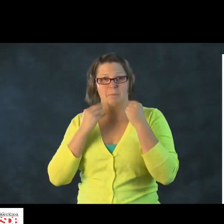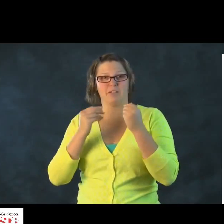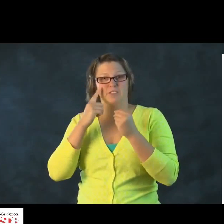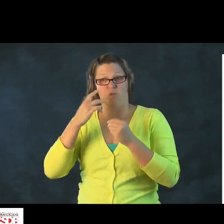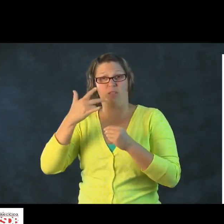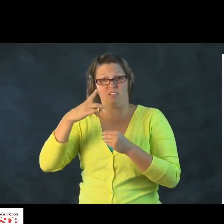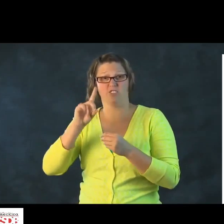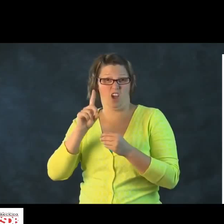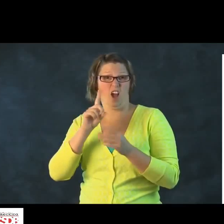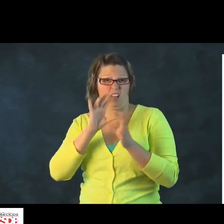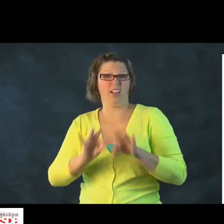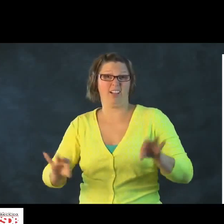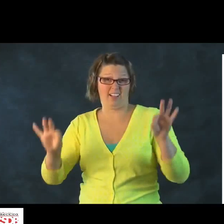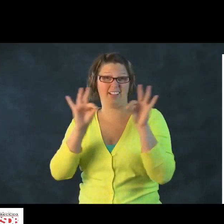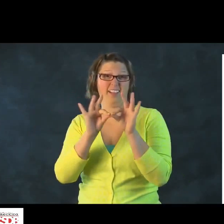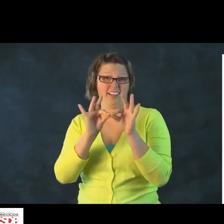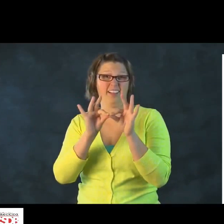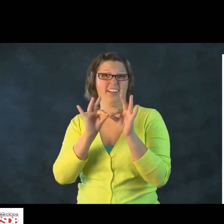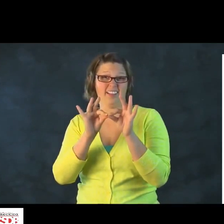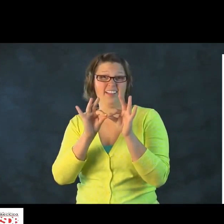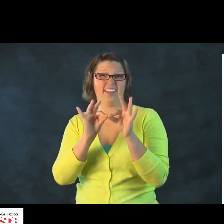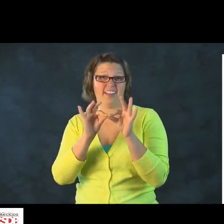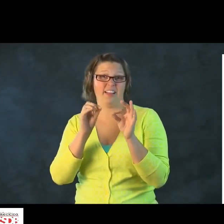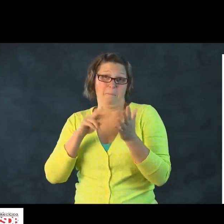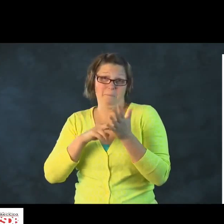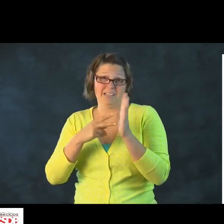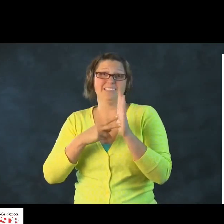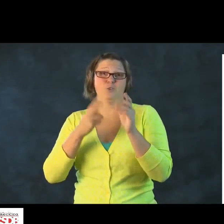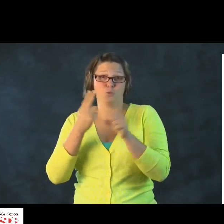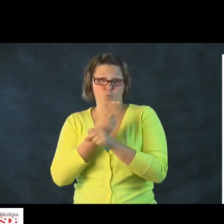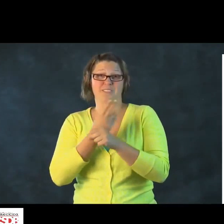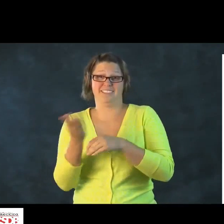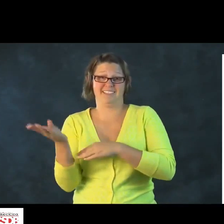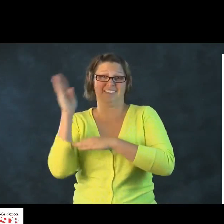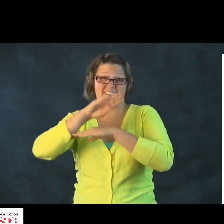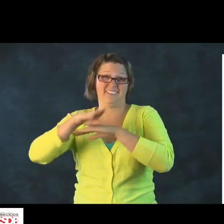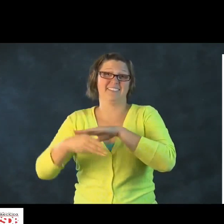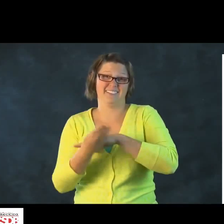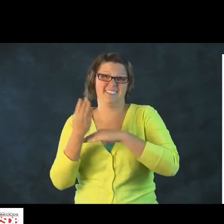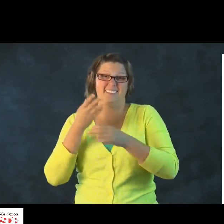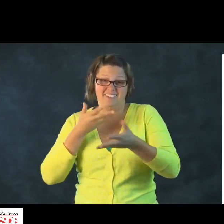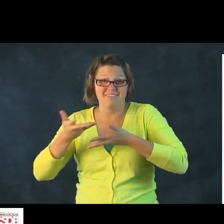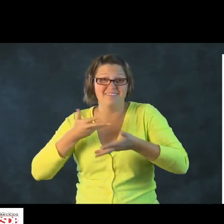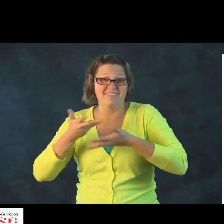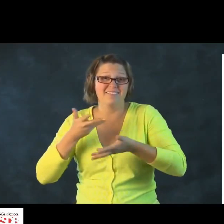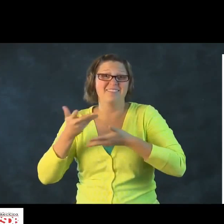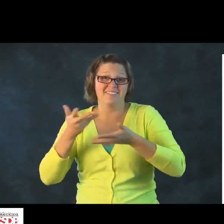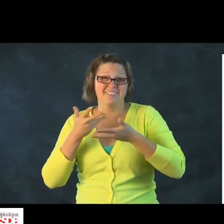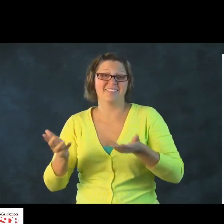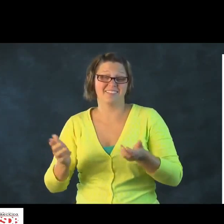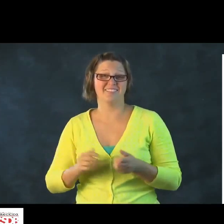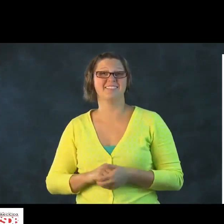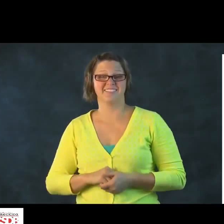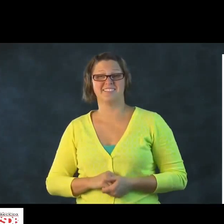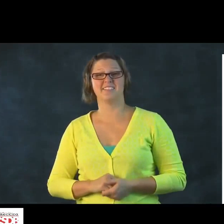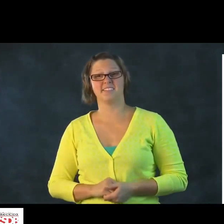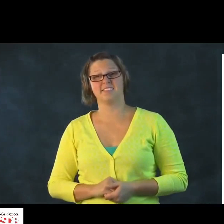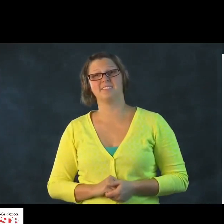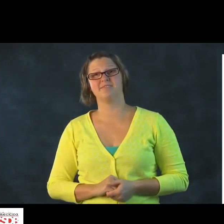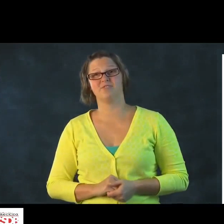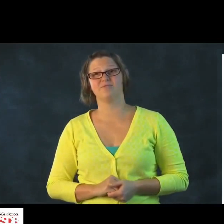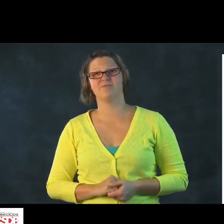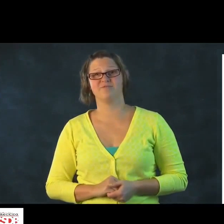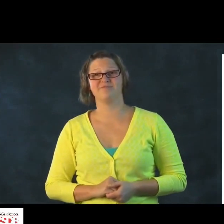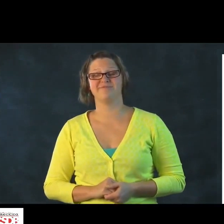So keep it in the forefront of your mind that every experience is an opportunity to use language with your child. It can be 24-7.